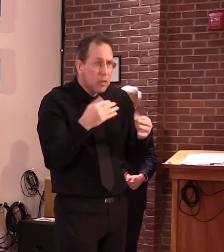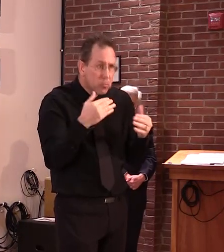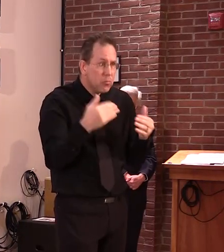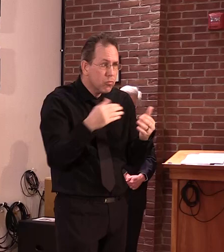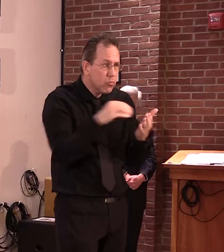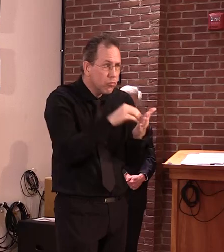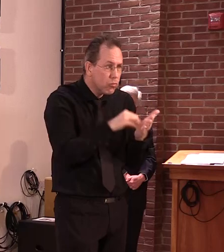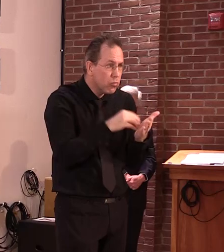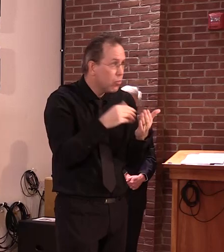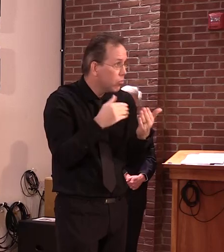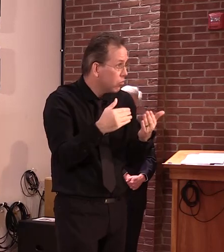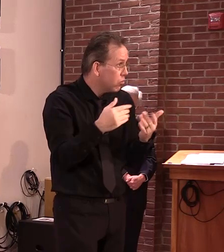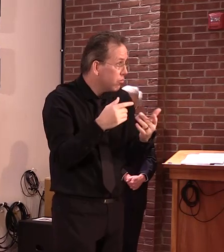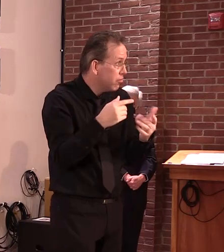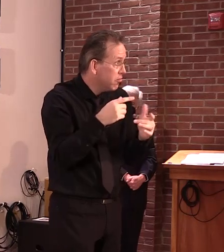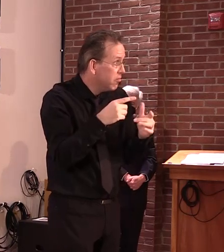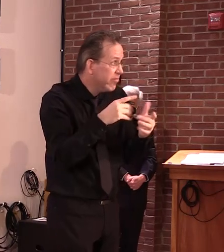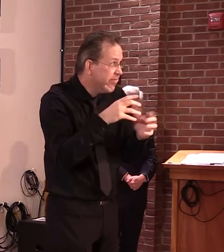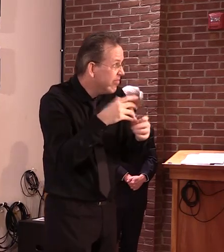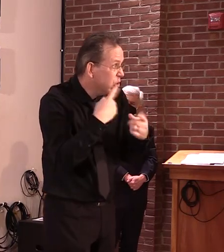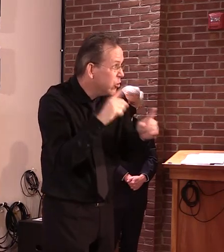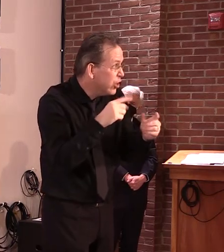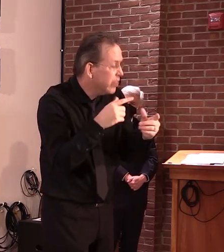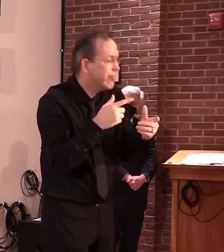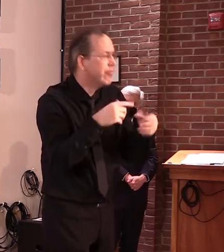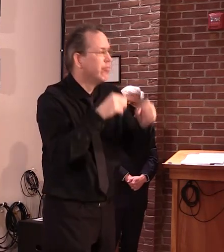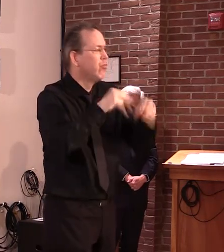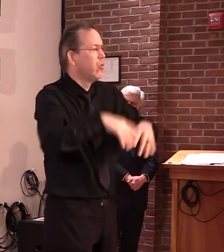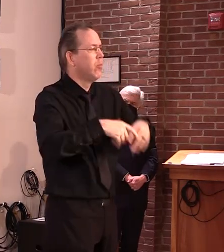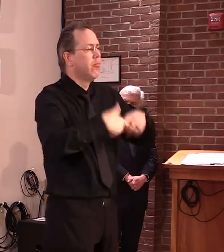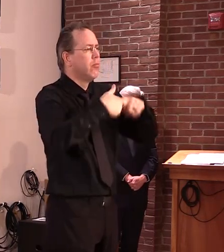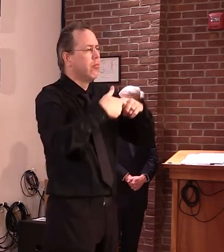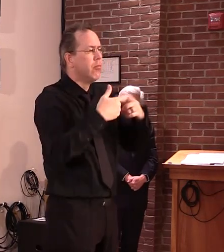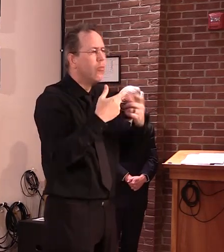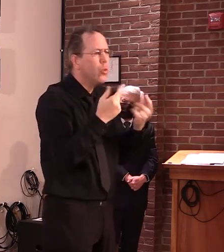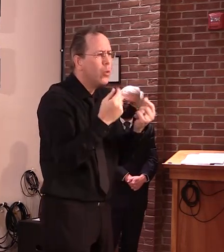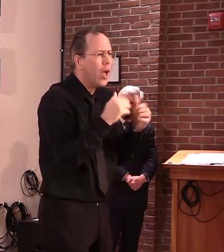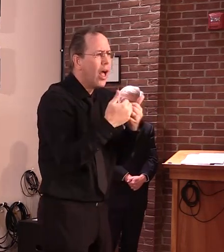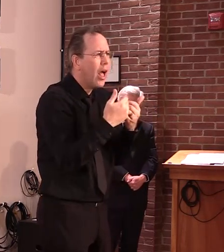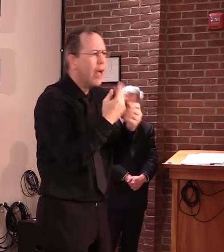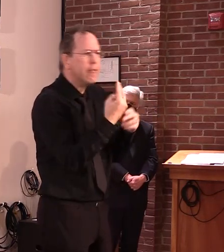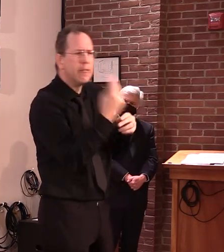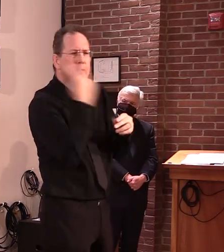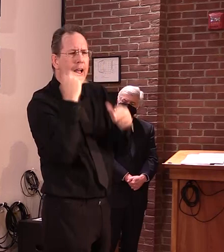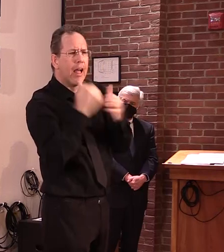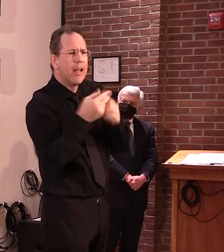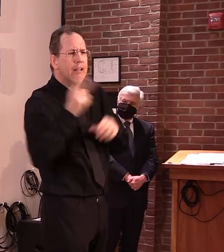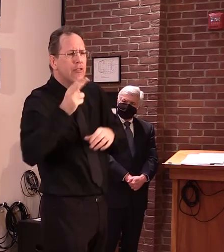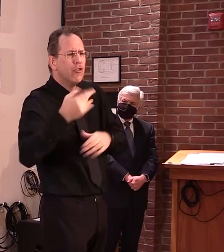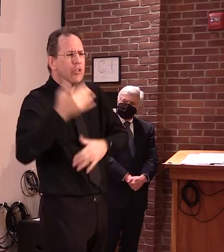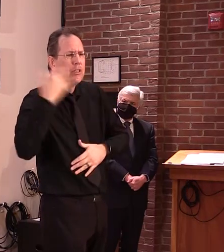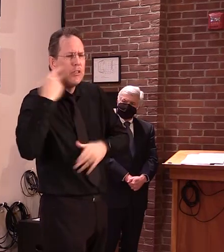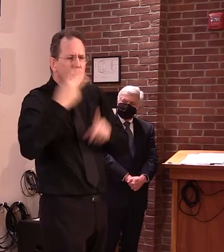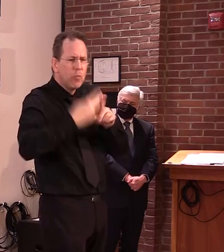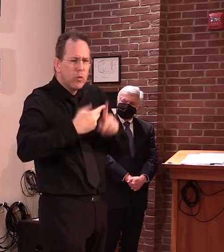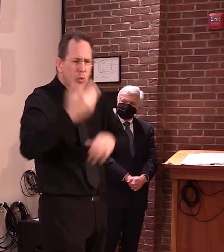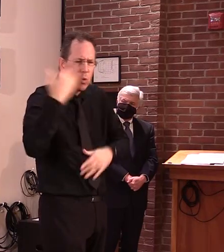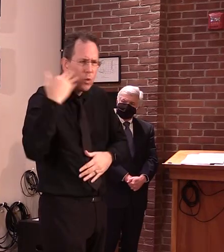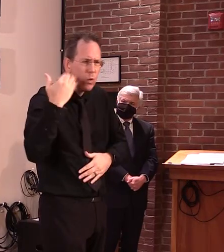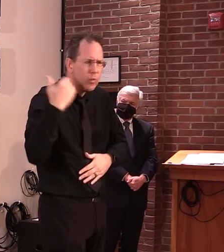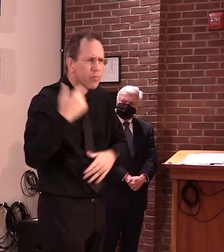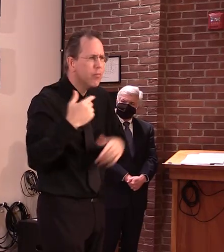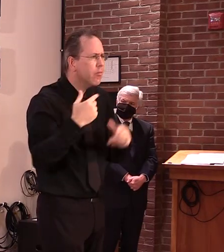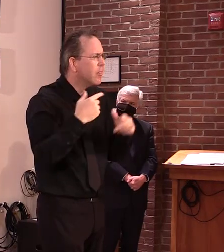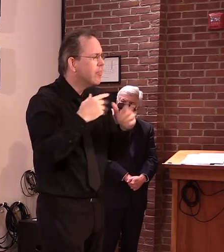place or not. We will know a lot more. Just think back. I mean, it was just two, two and a half months ago, less than two months ago